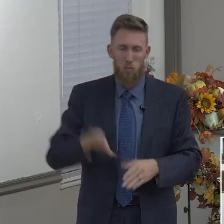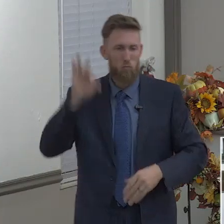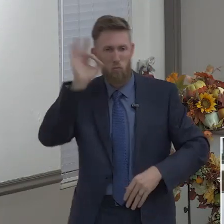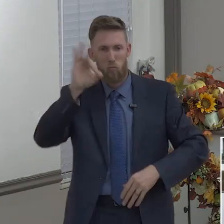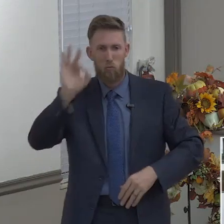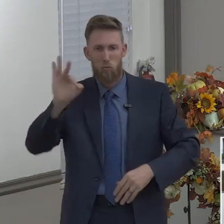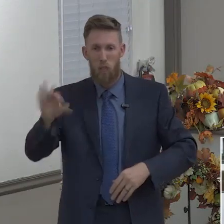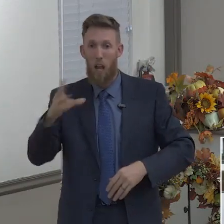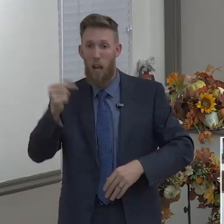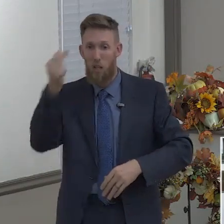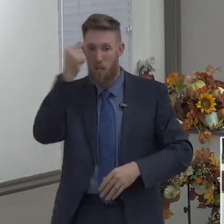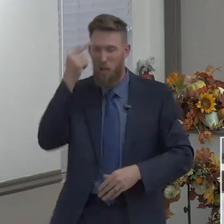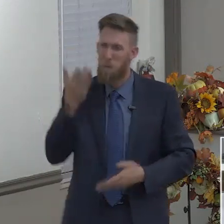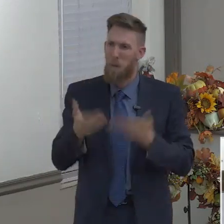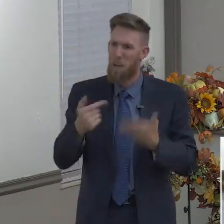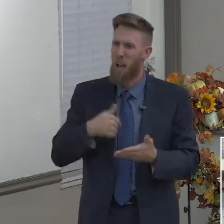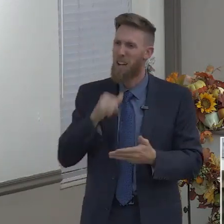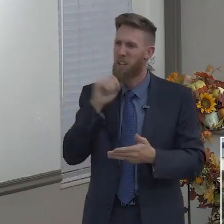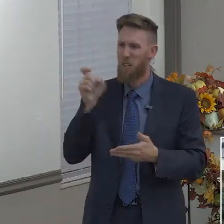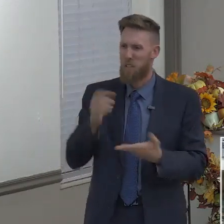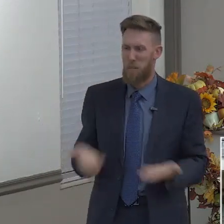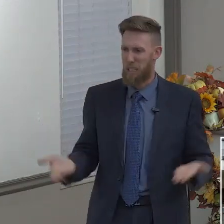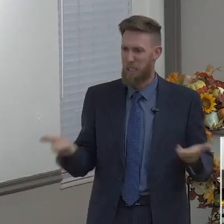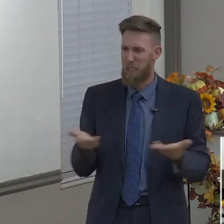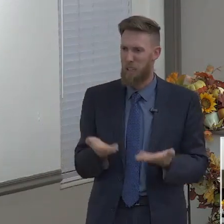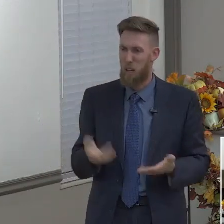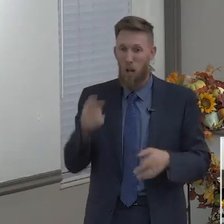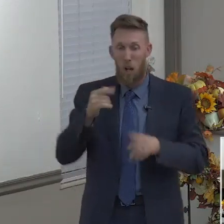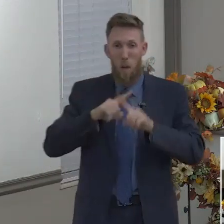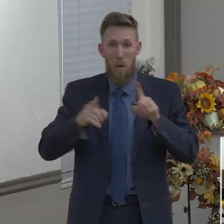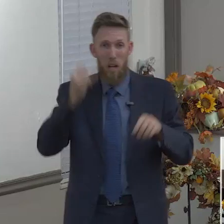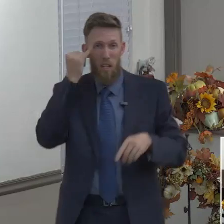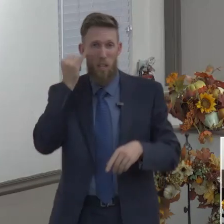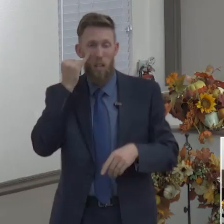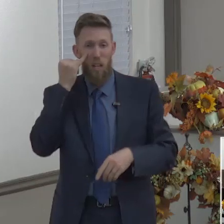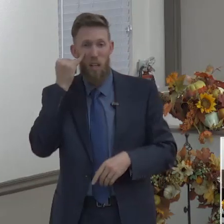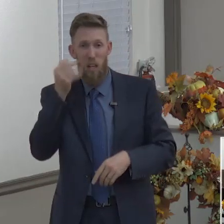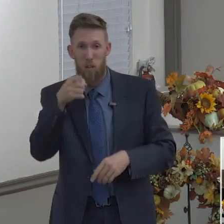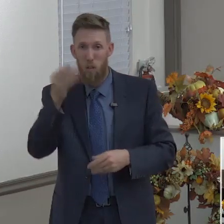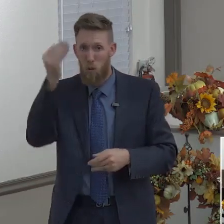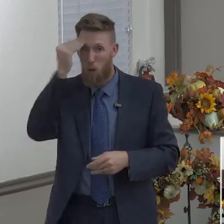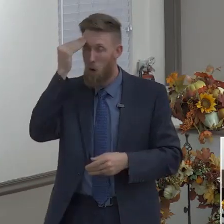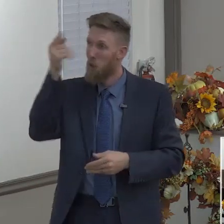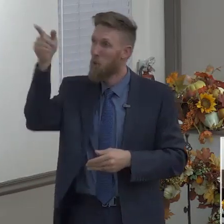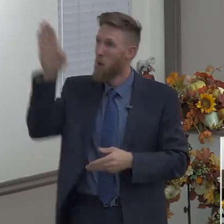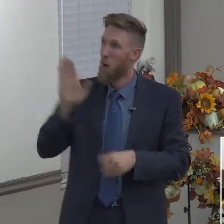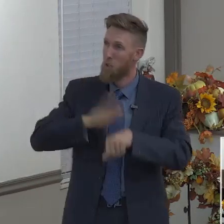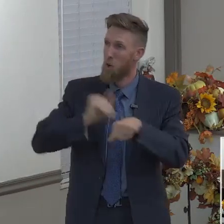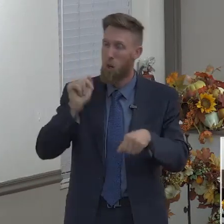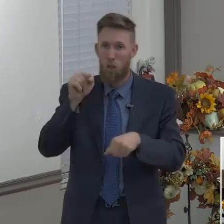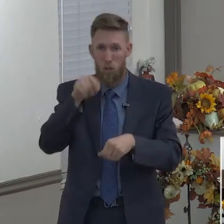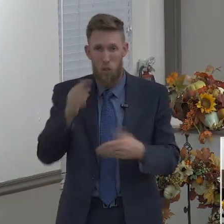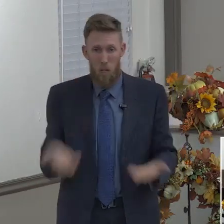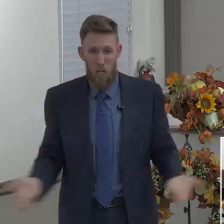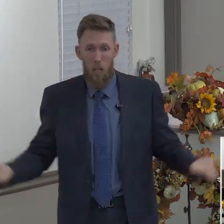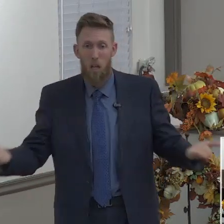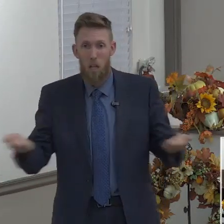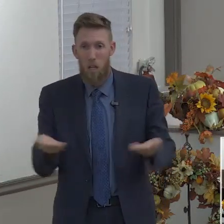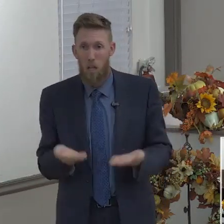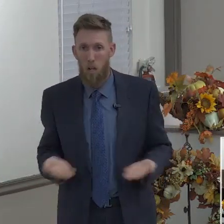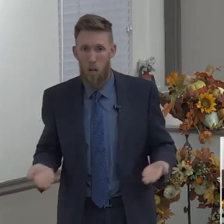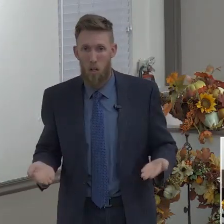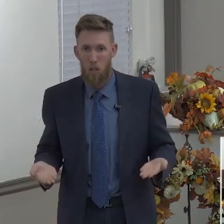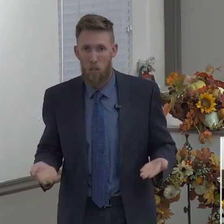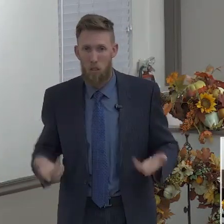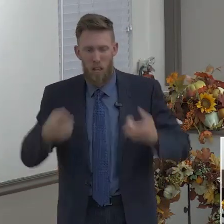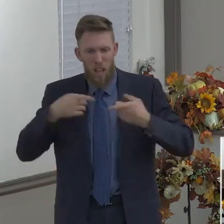Oh, yeah. But if you know that God has called you to Elmwood Baptist Church, then you could, even in the darkest times, when you feel